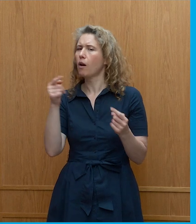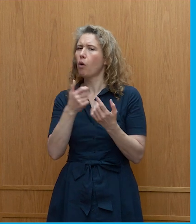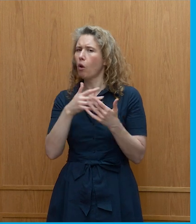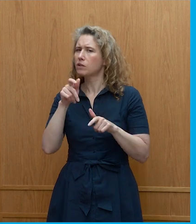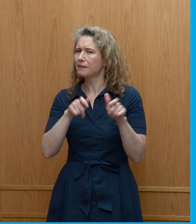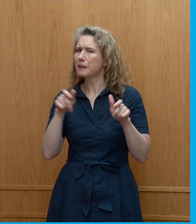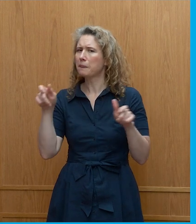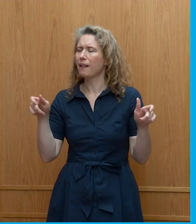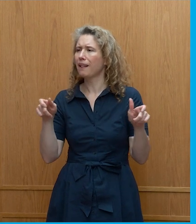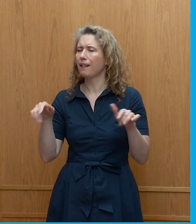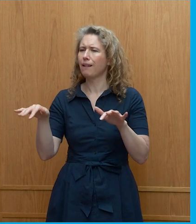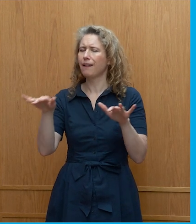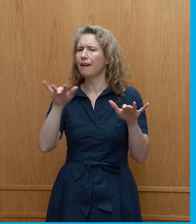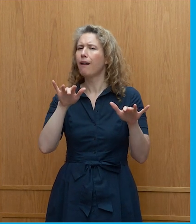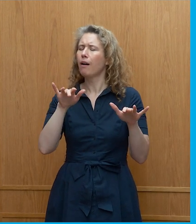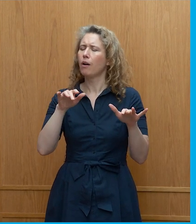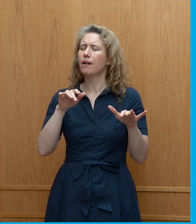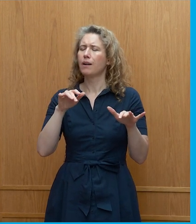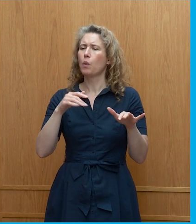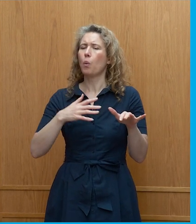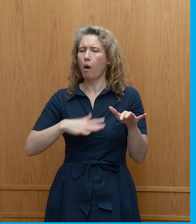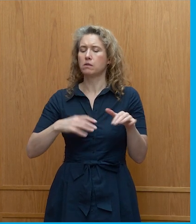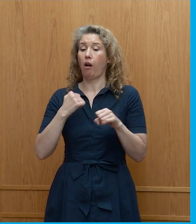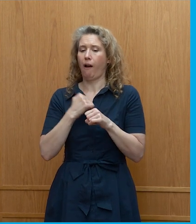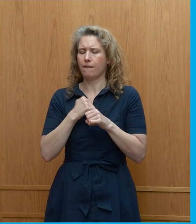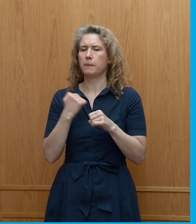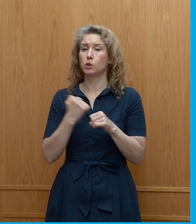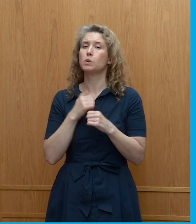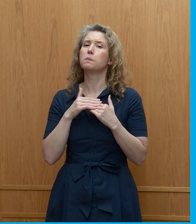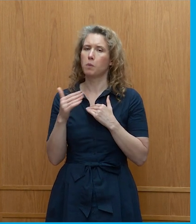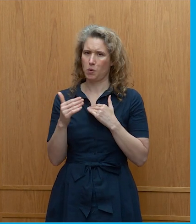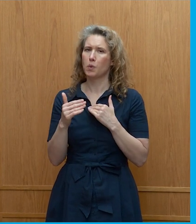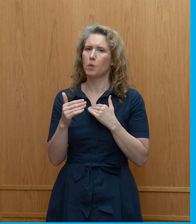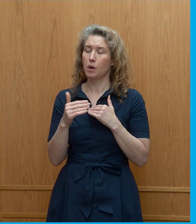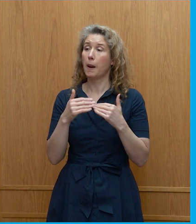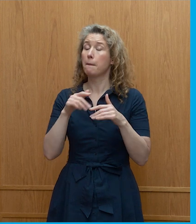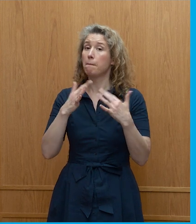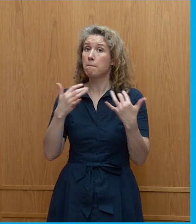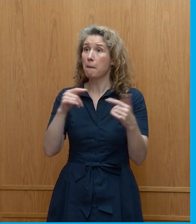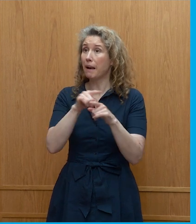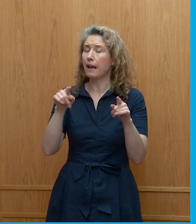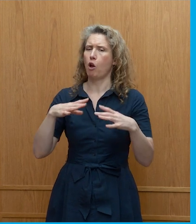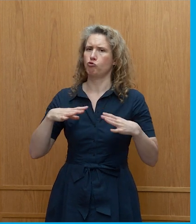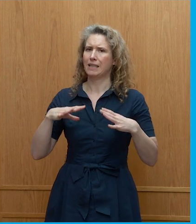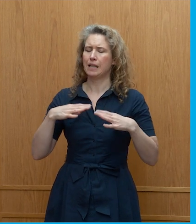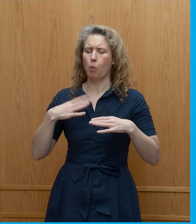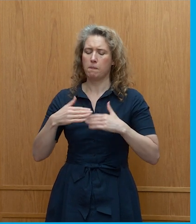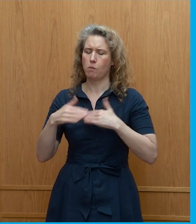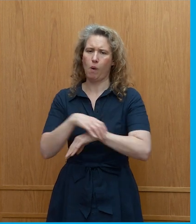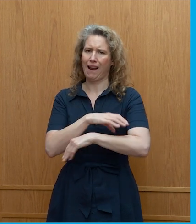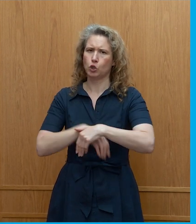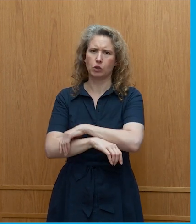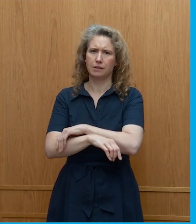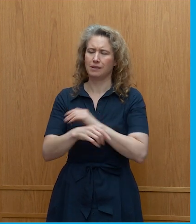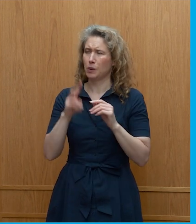mentioned that a lot of people would like governments to do more and i think the public are ready for a lot more action than what we're seeing